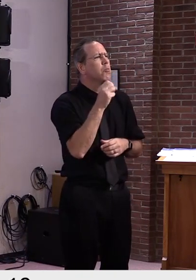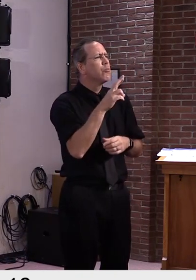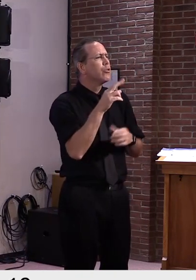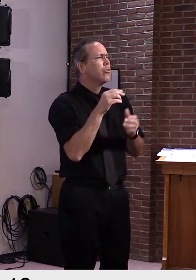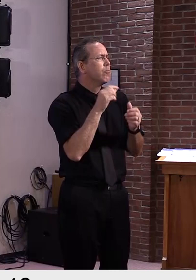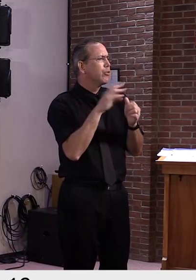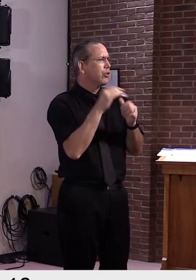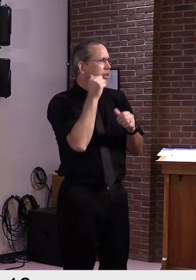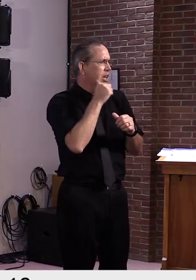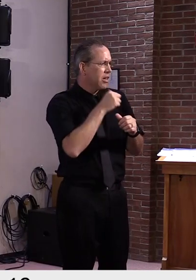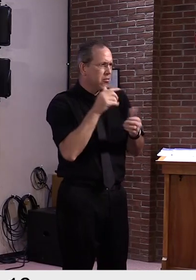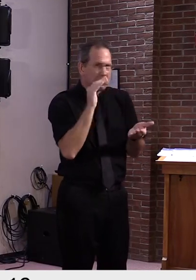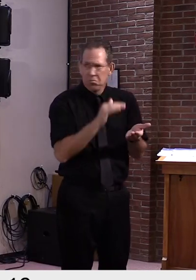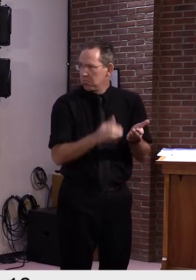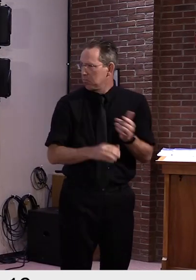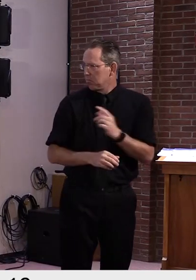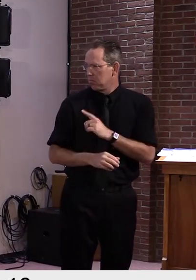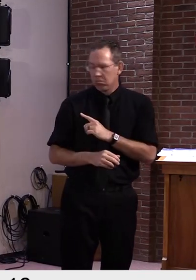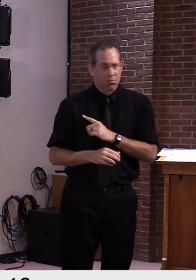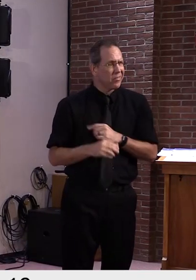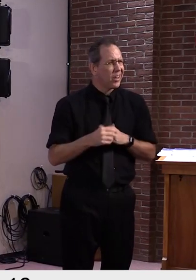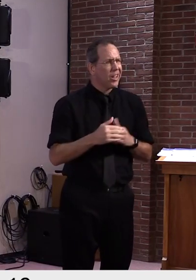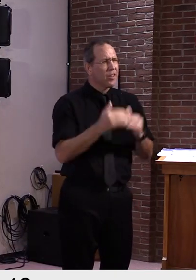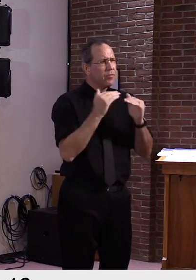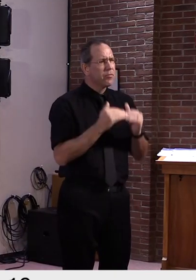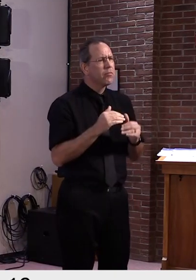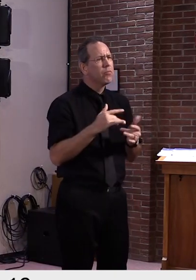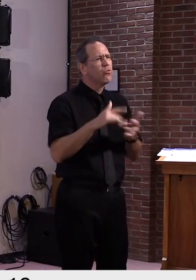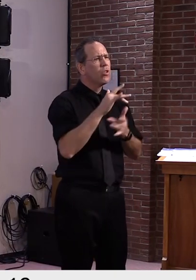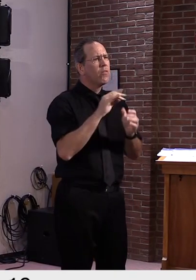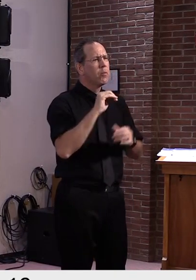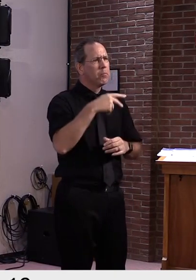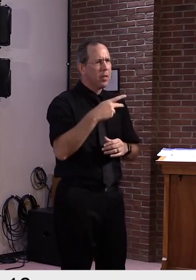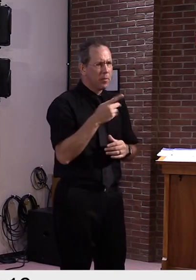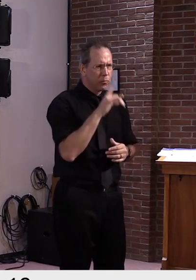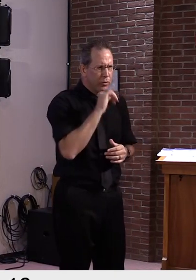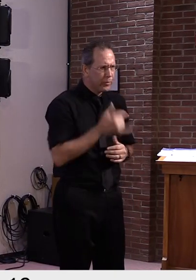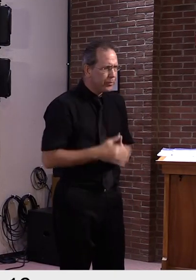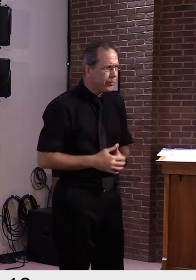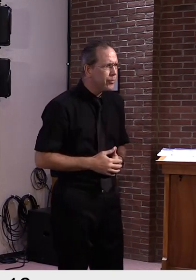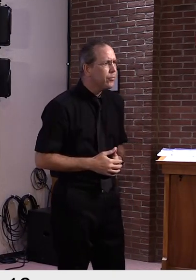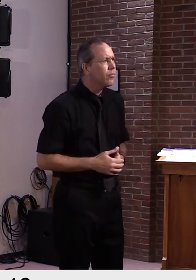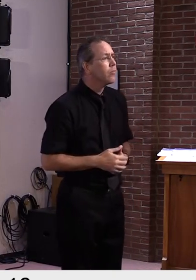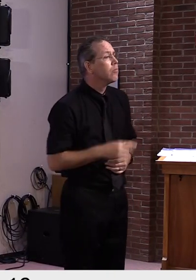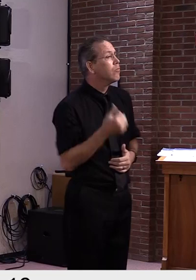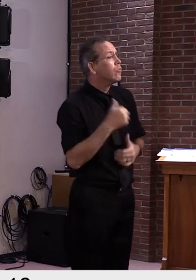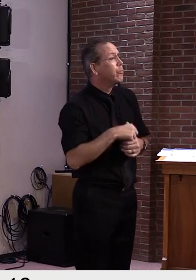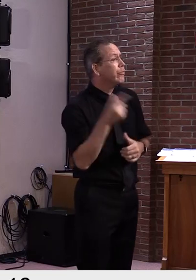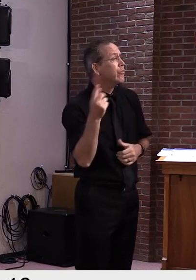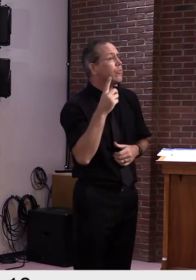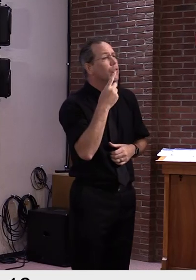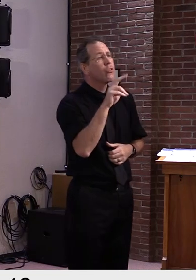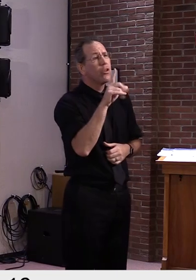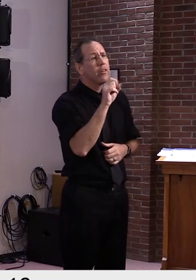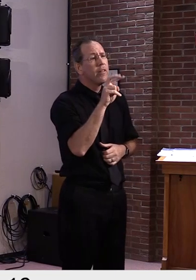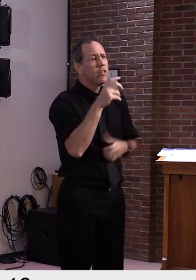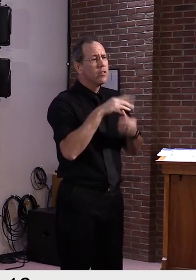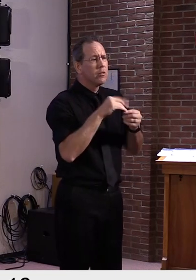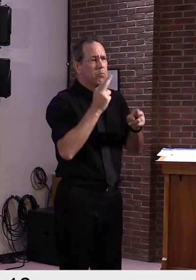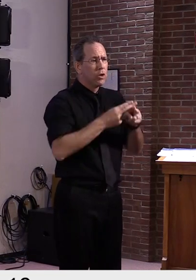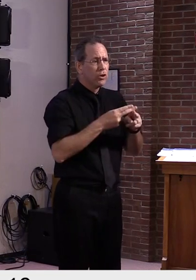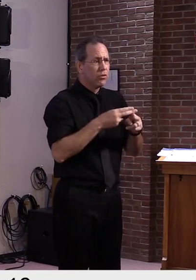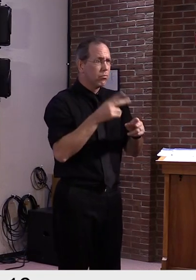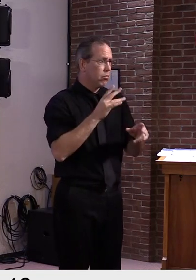However, something that we do need to consider, and as Dr. Levine mentioned, is the fact that Vermont has a very robust testing requirement for